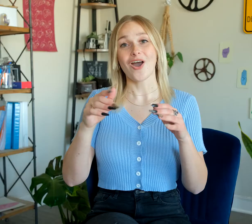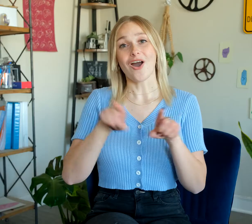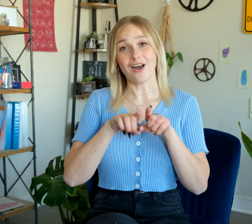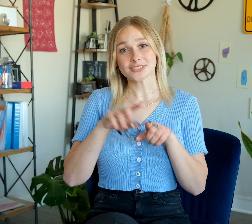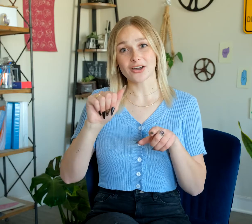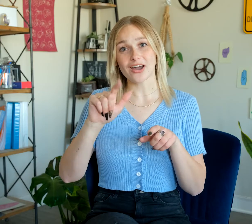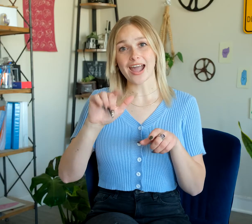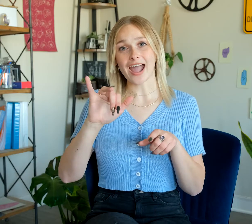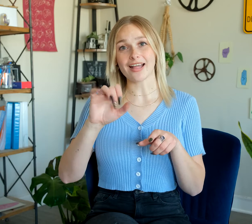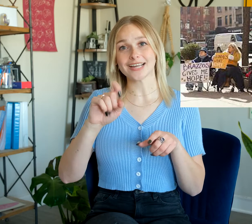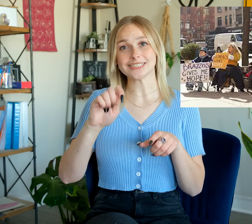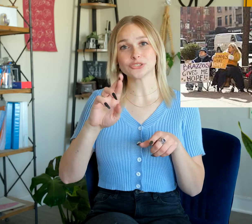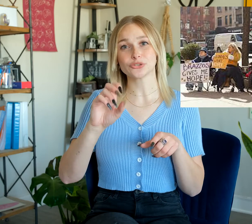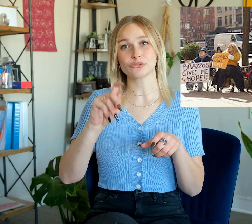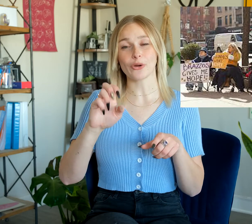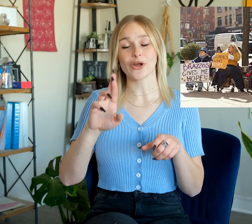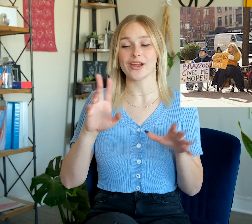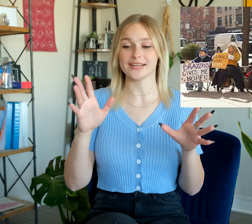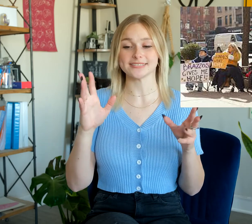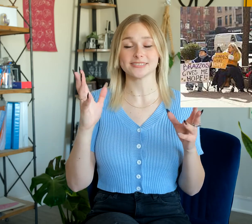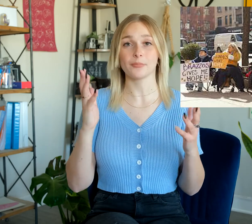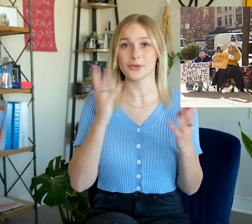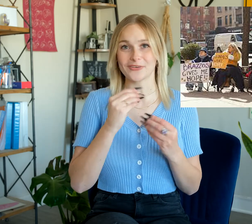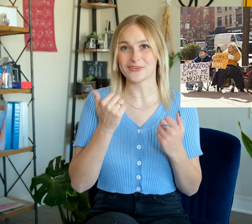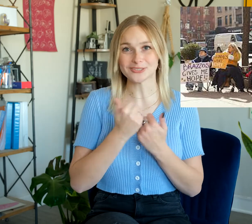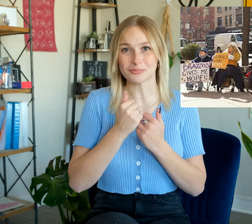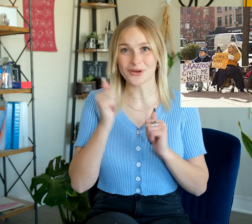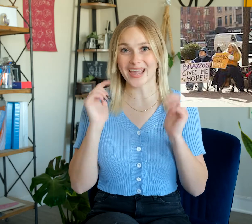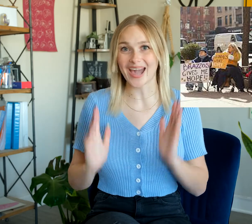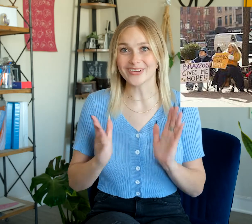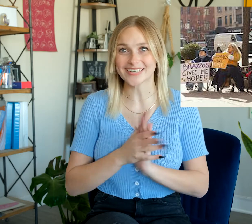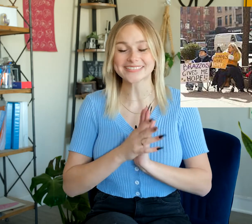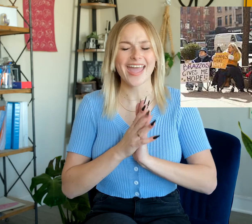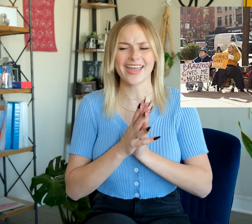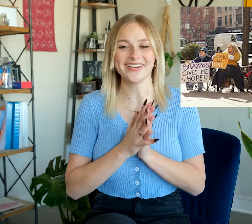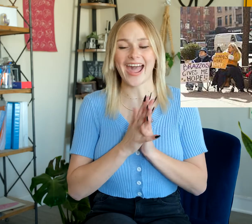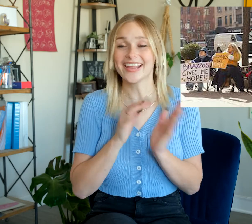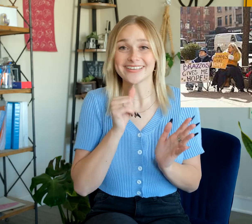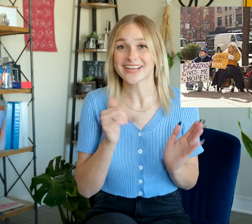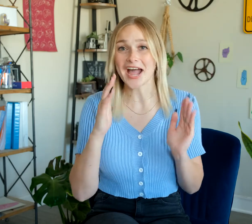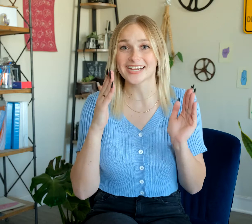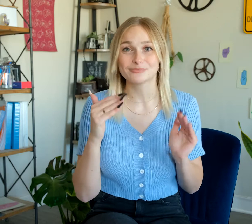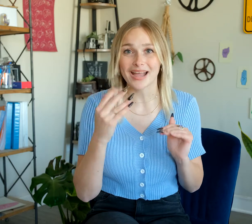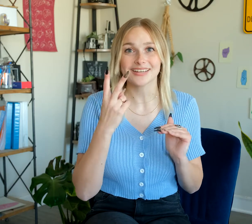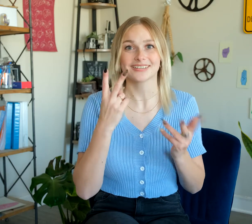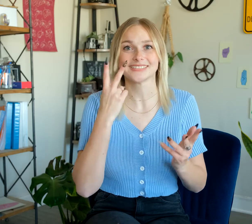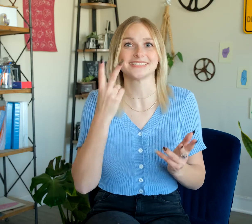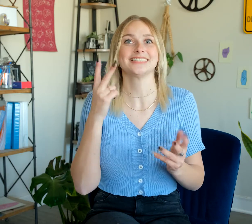Also, Alice Drucker is a beautiful supporting actress. And I did not expect to see